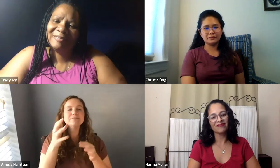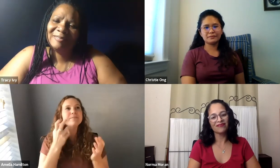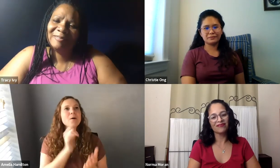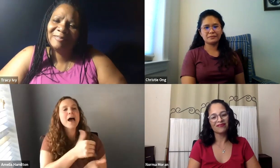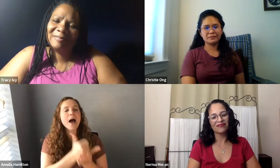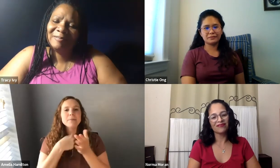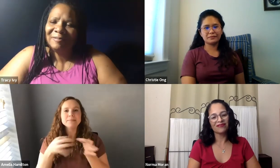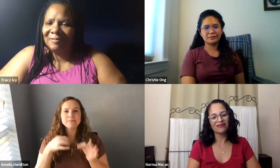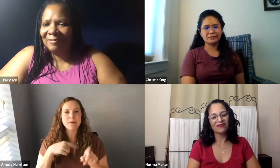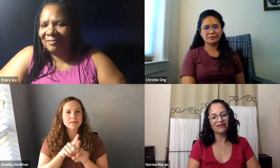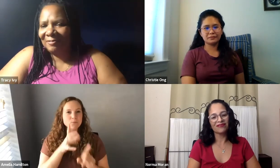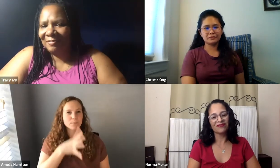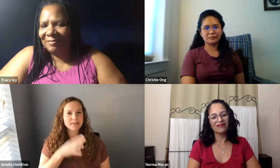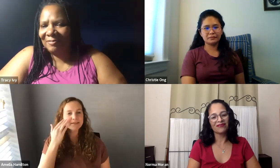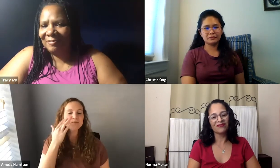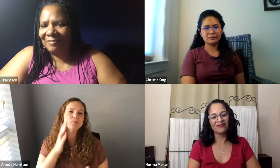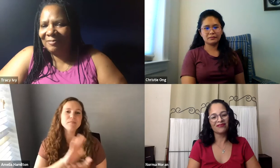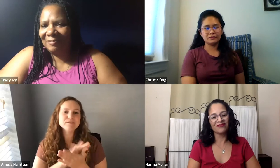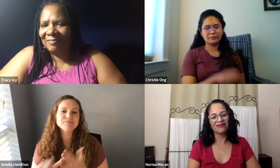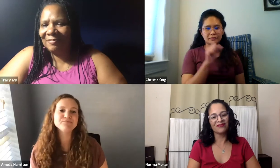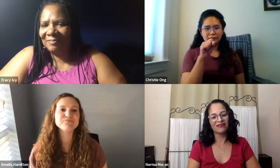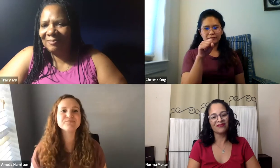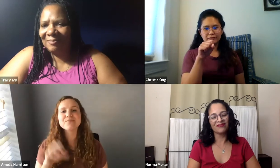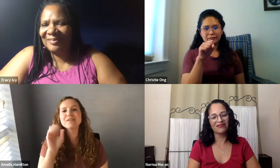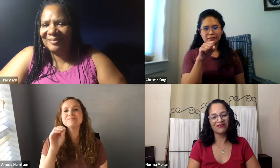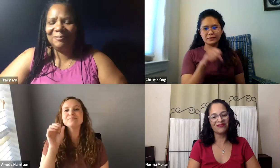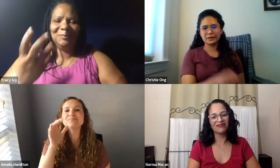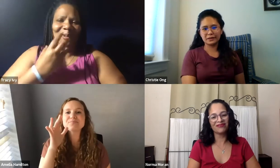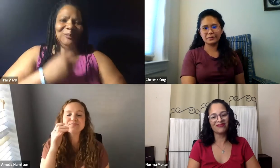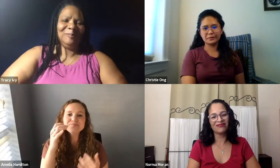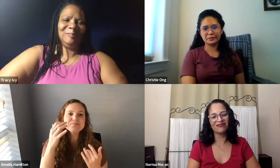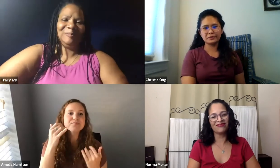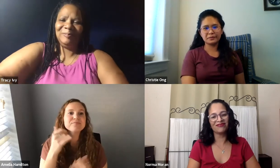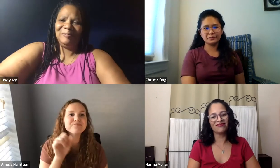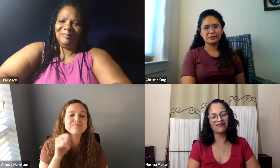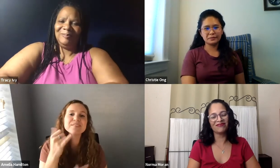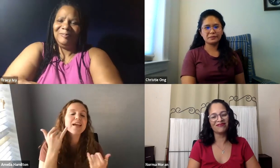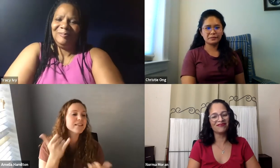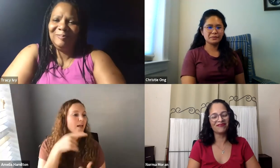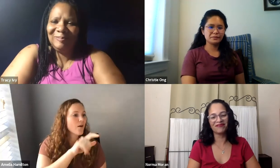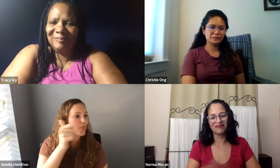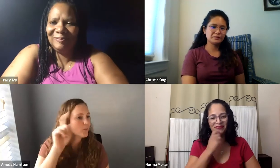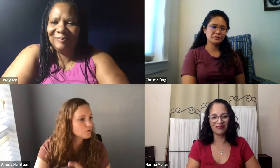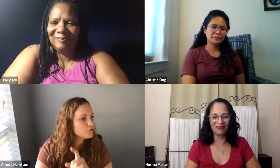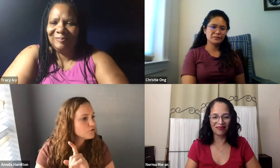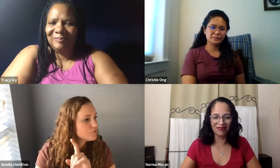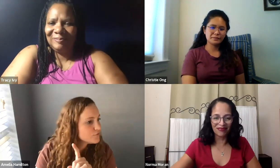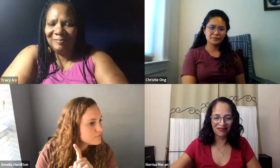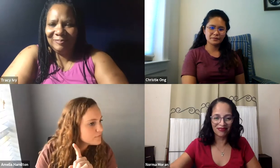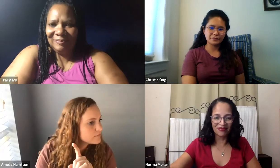So I think that's something that's always going to really help me know and define who I am as a woman. Let's